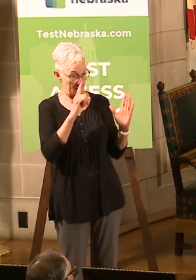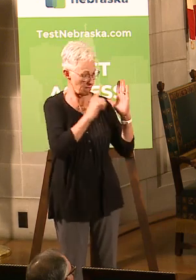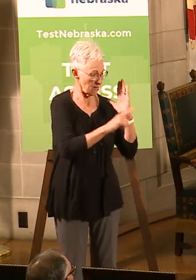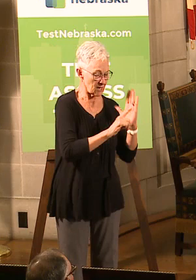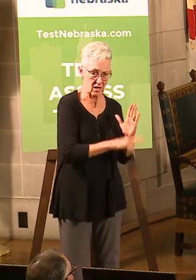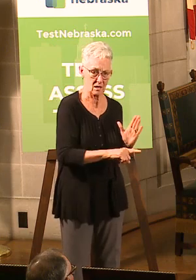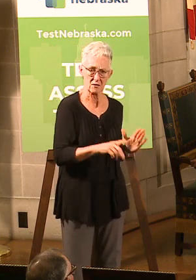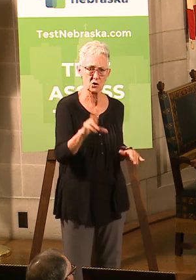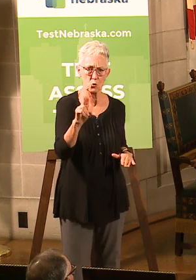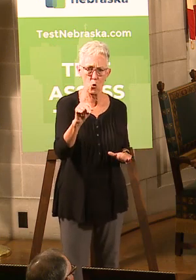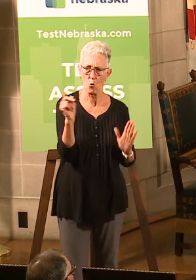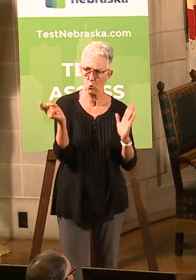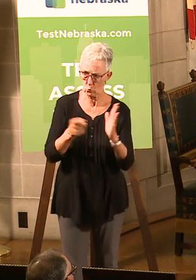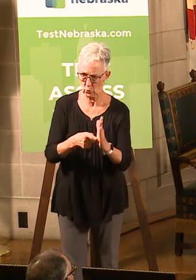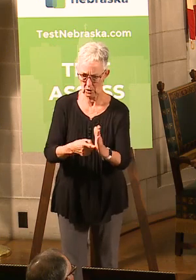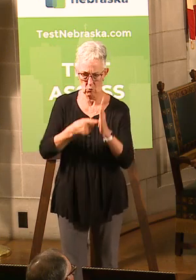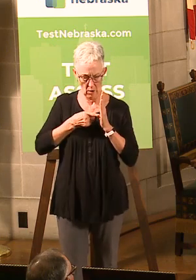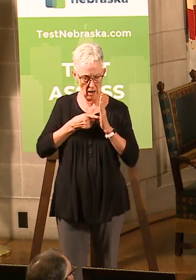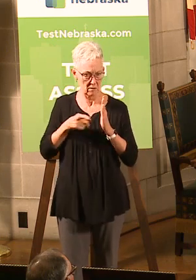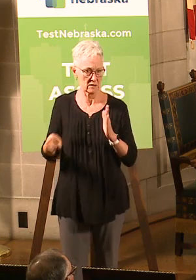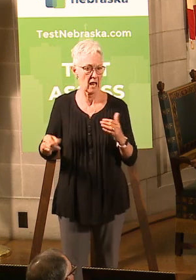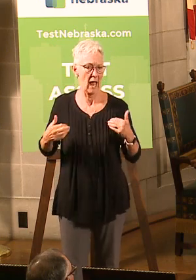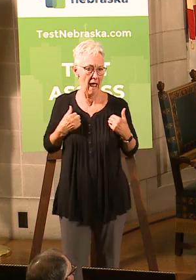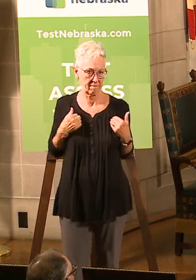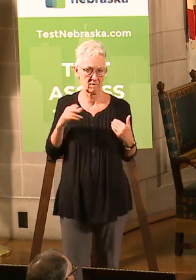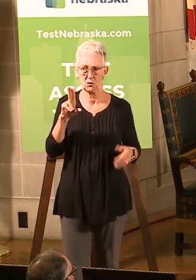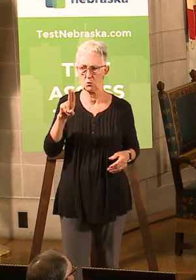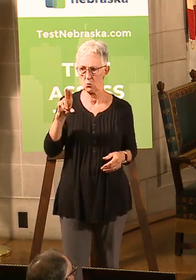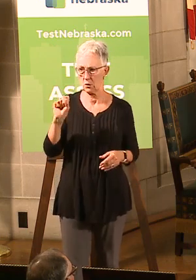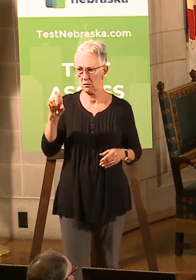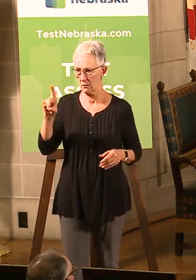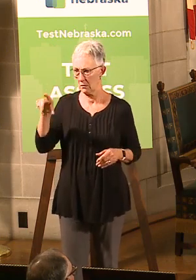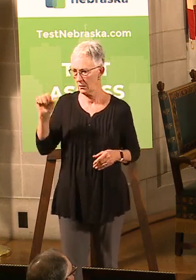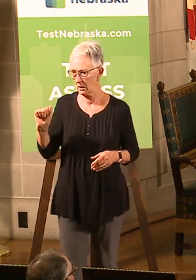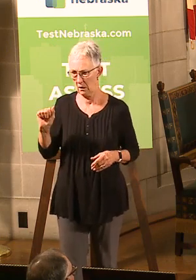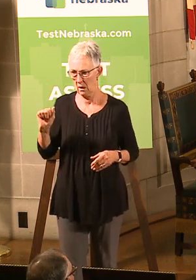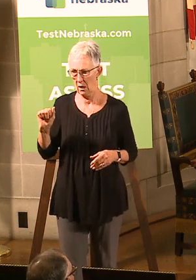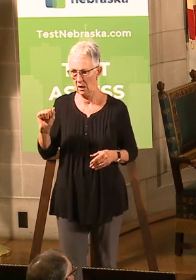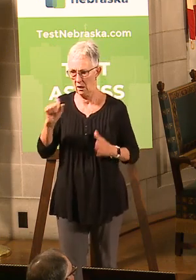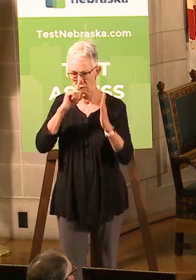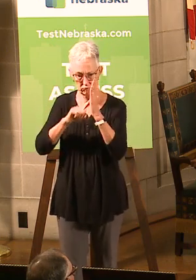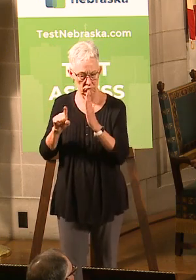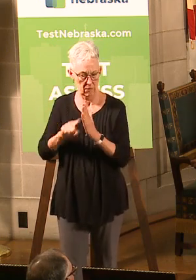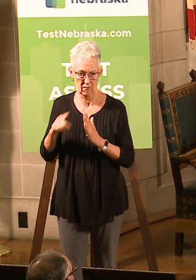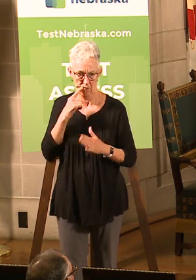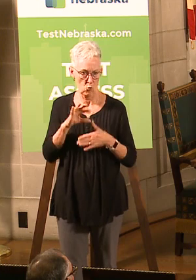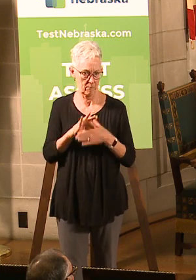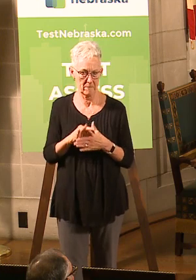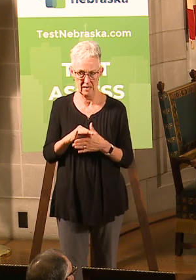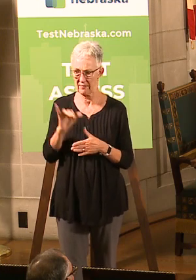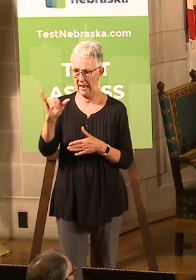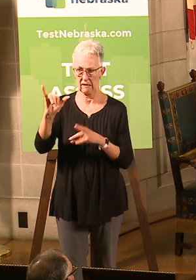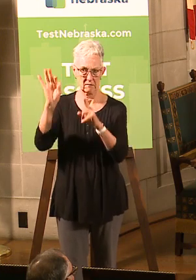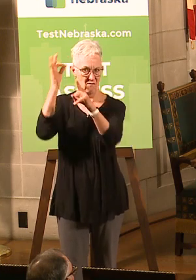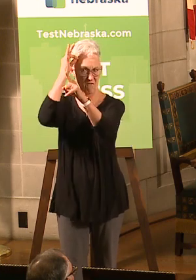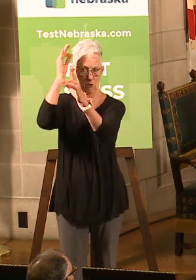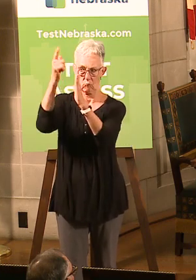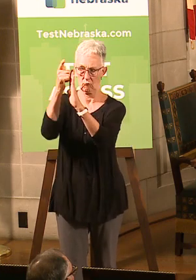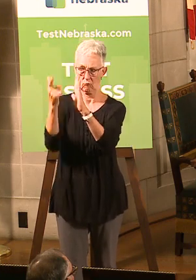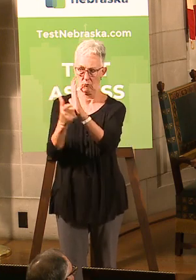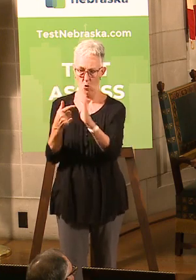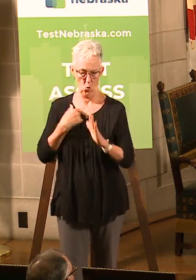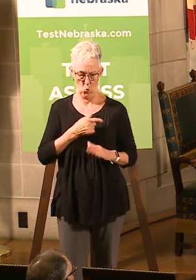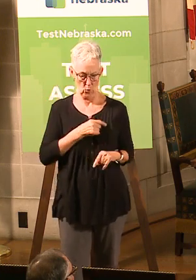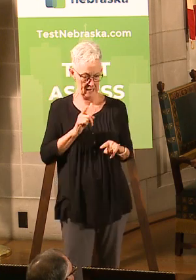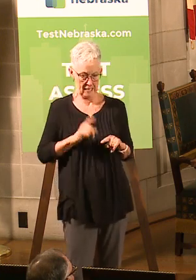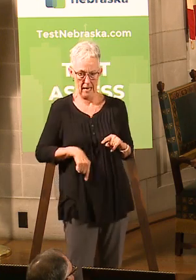get that USDA inspector. Those are hired by the federal government. That's not a state role. So there's nothing we, the state, can do to speed that up.